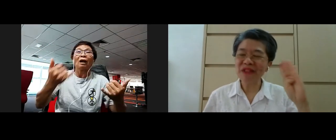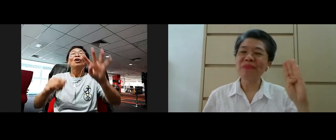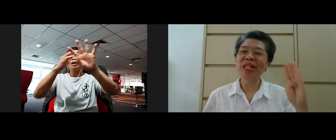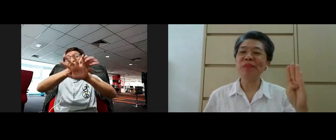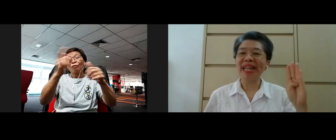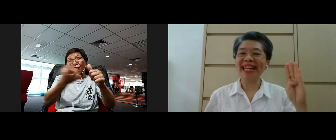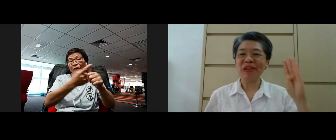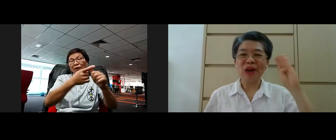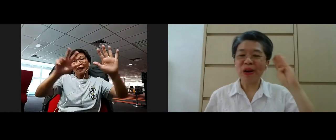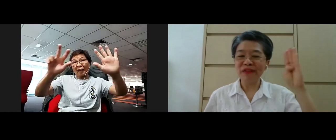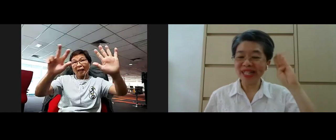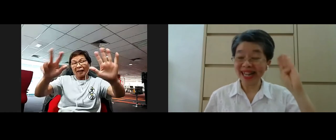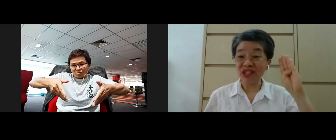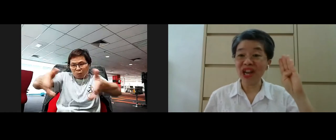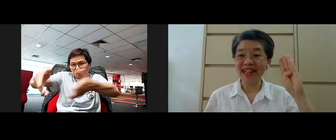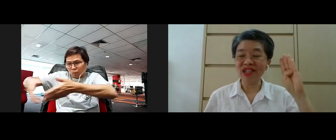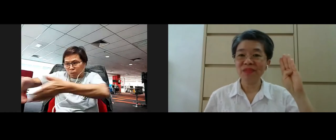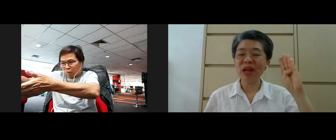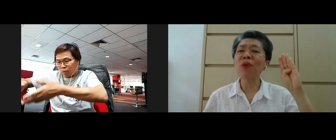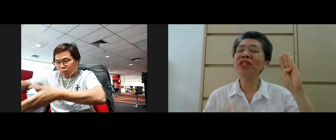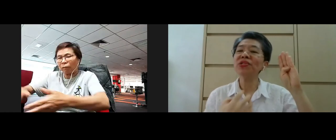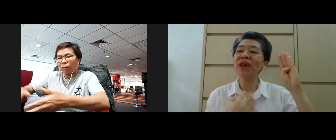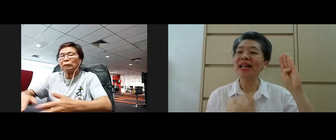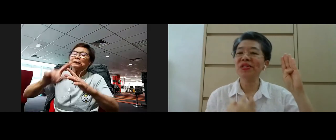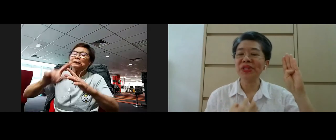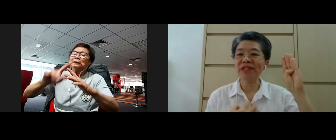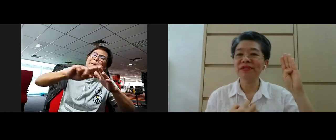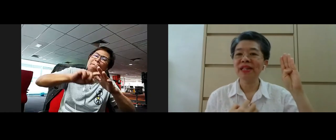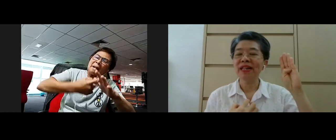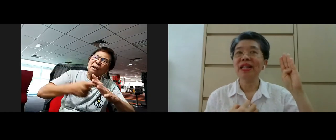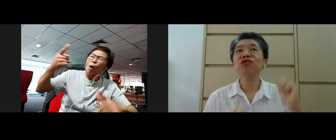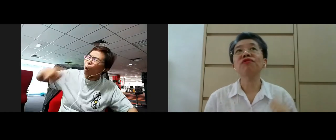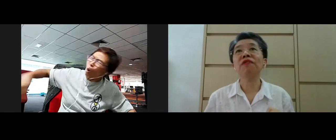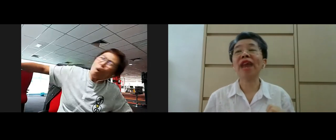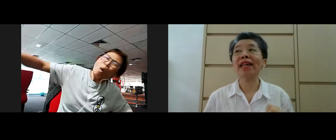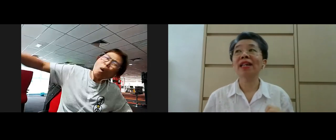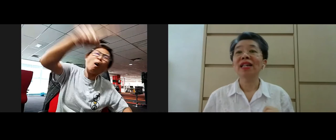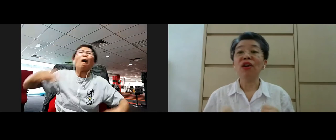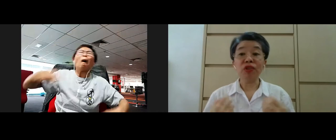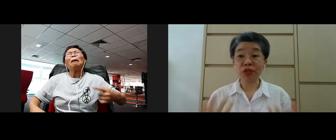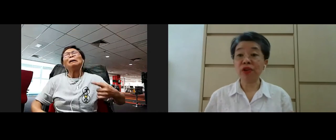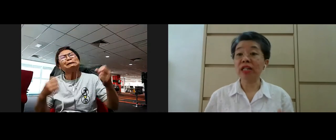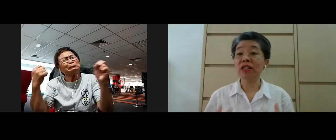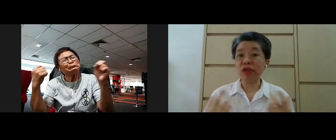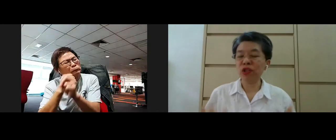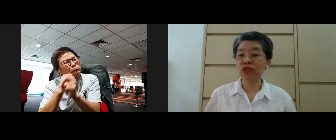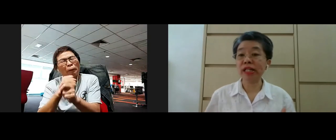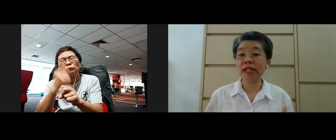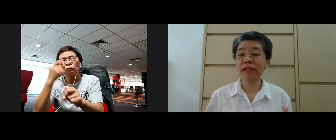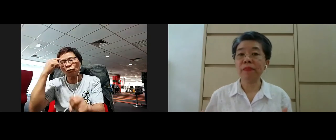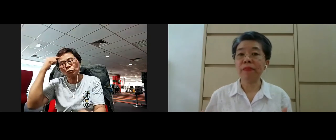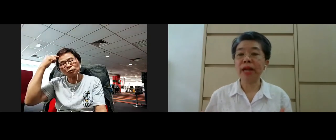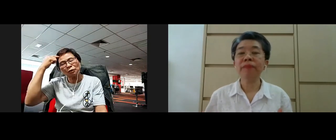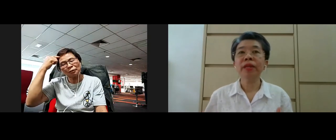right from this beginning all of us are challenged I want you to ask yourself to reflect on your struggle on your